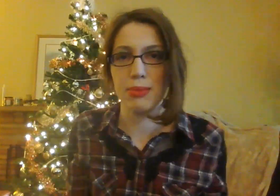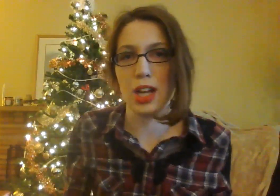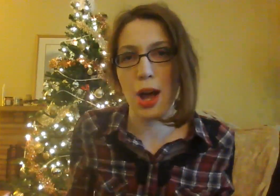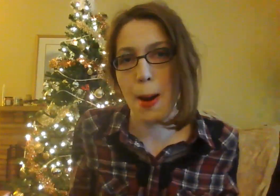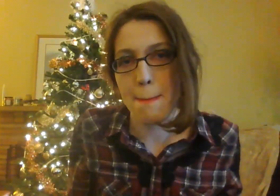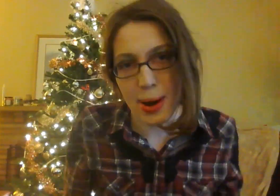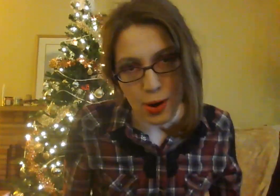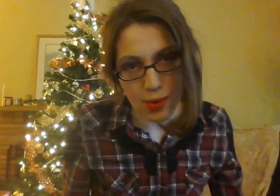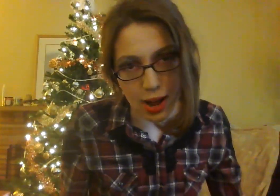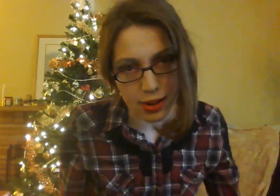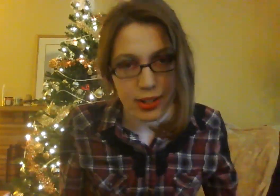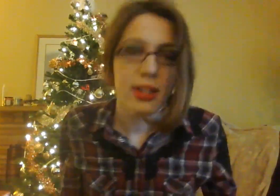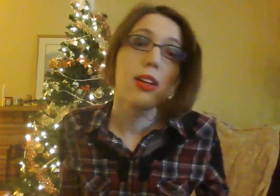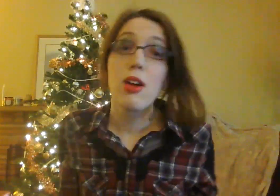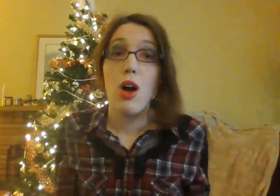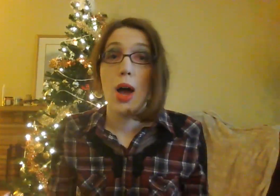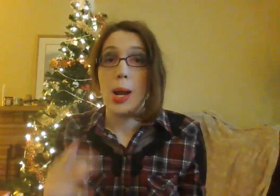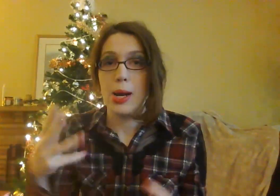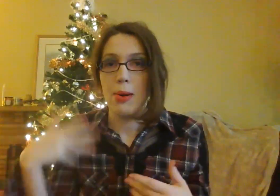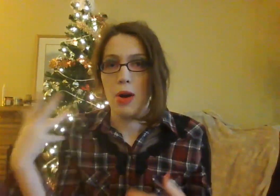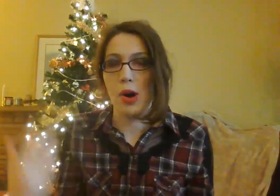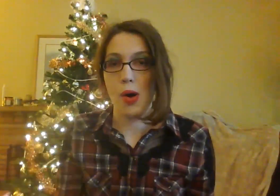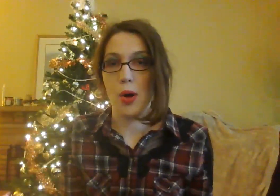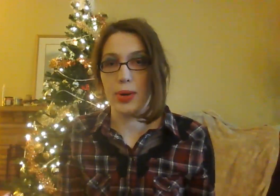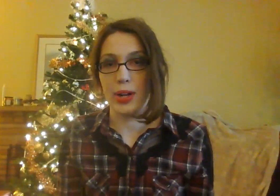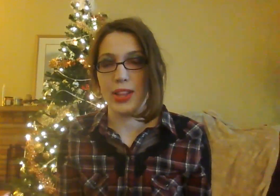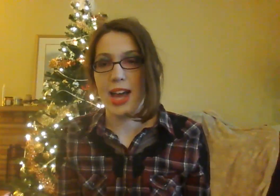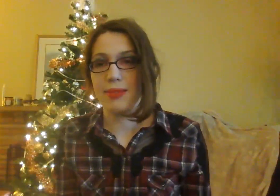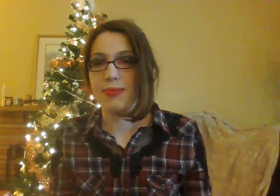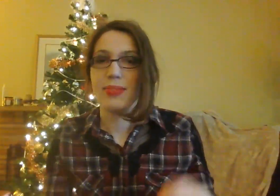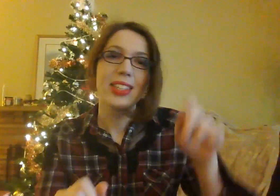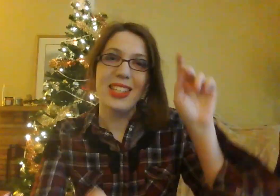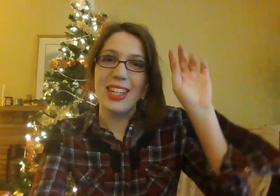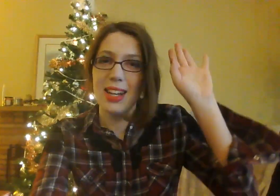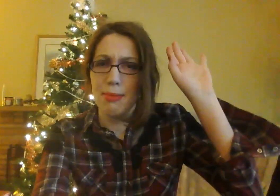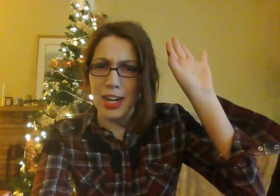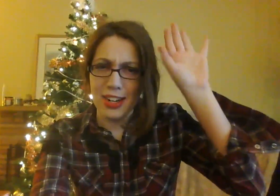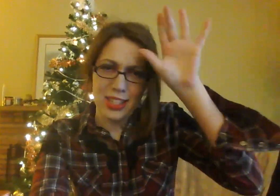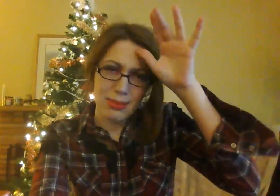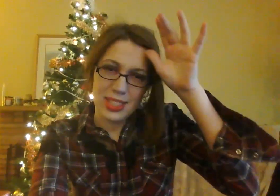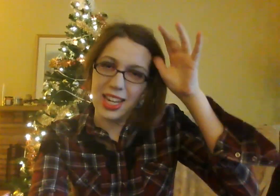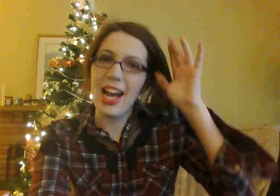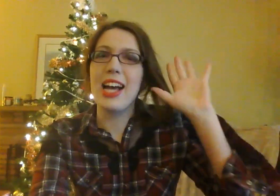time. But, oh, well. You know, ho, ho, ho, and all that. Merry Christmas, guys.